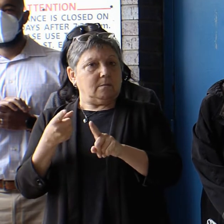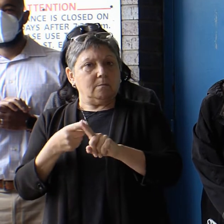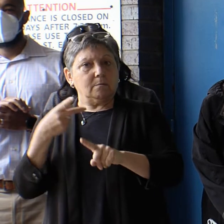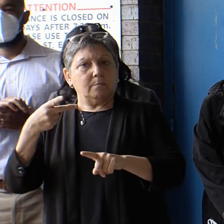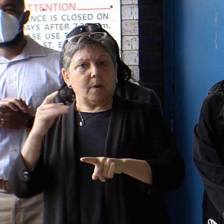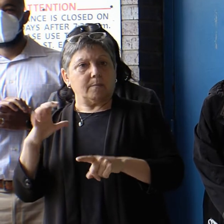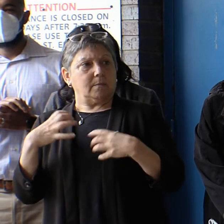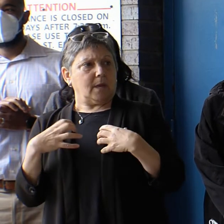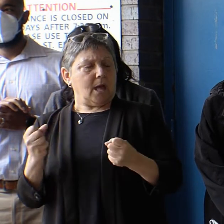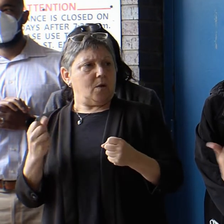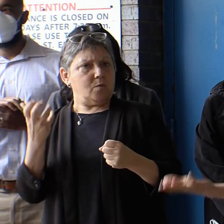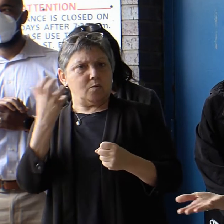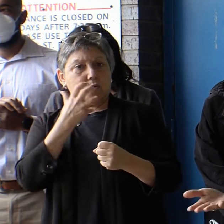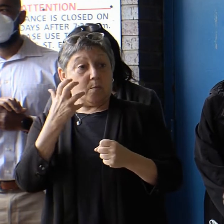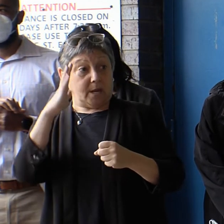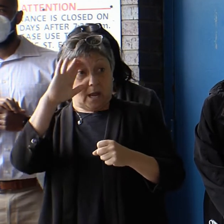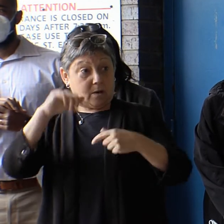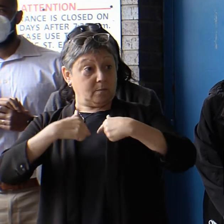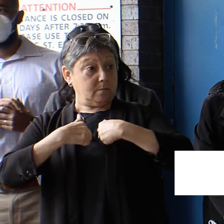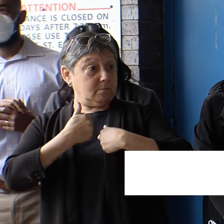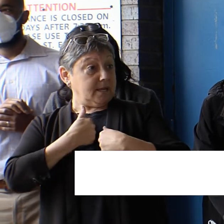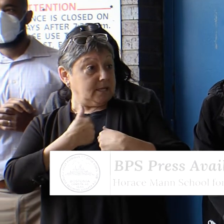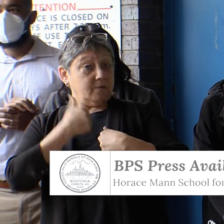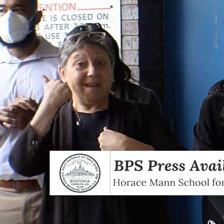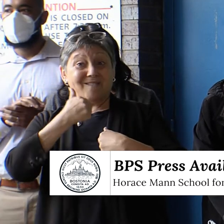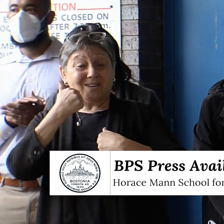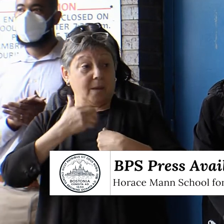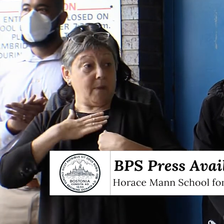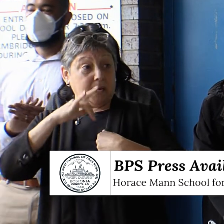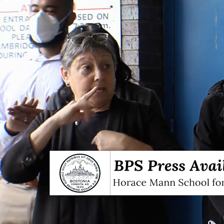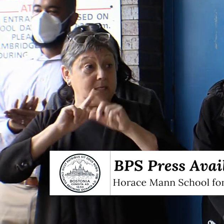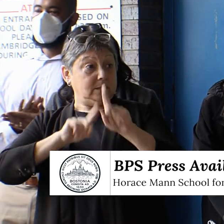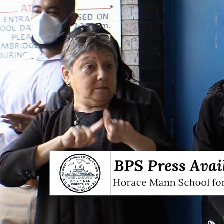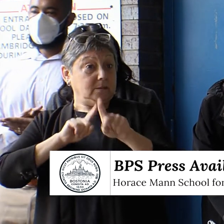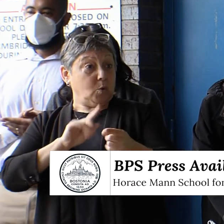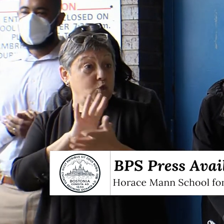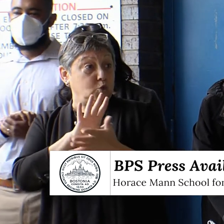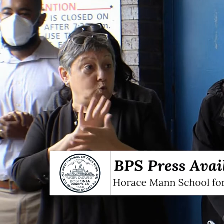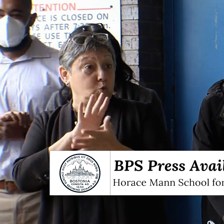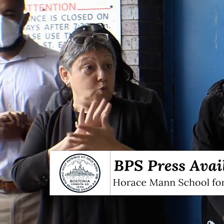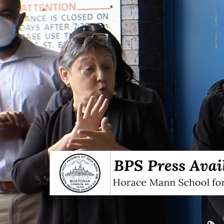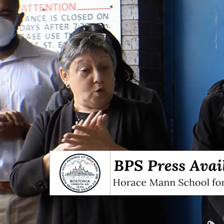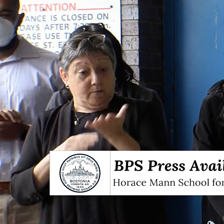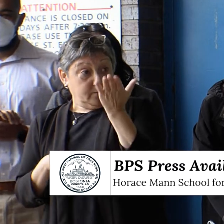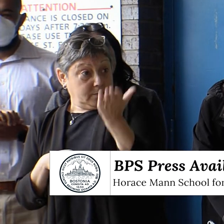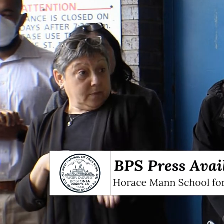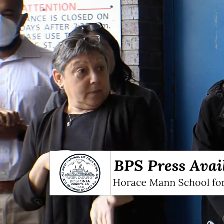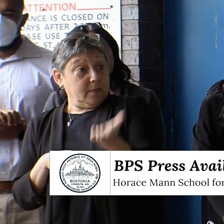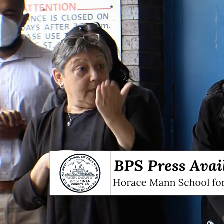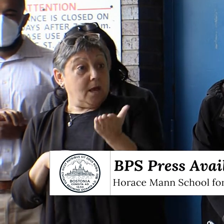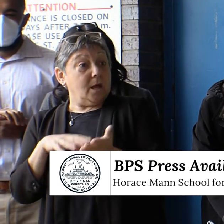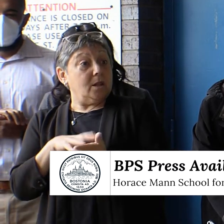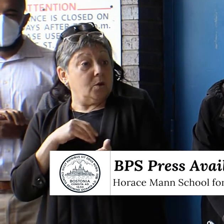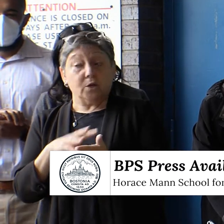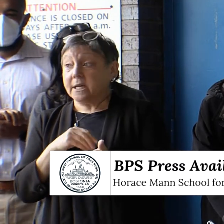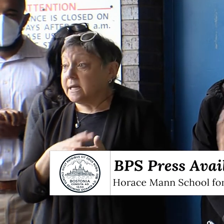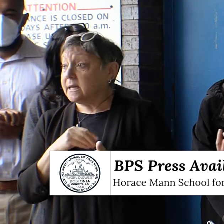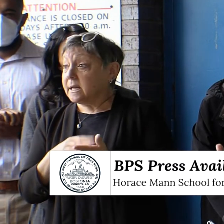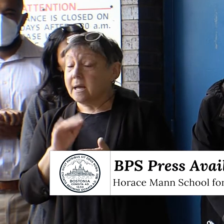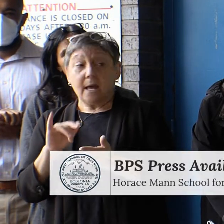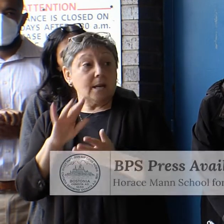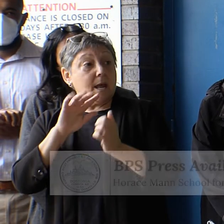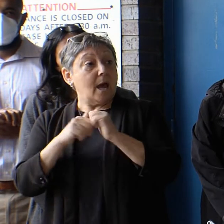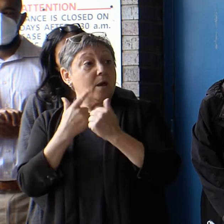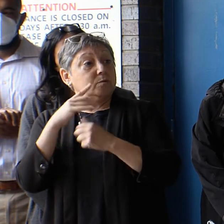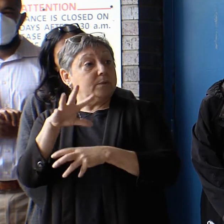all, I know in sending my kids to school every day that what affects their learning and their ability to fully